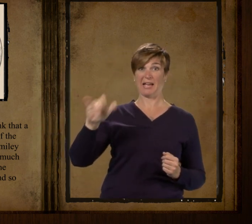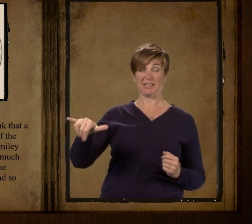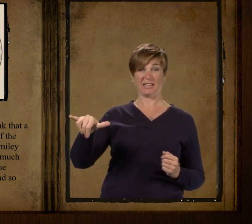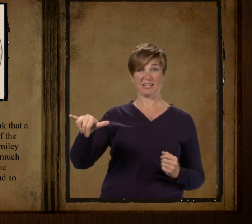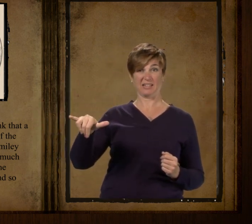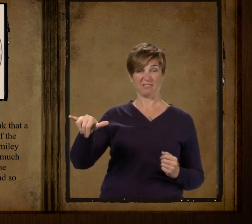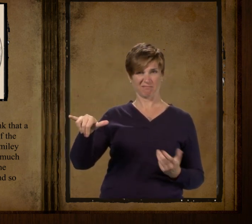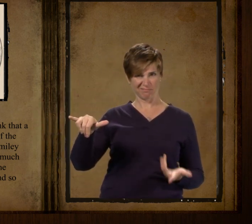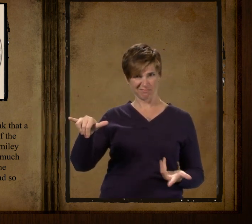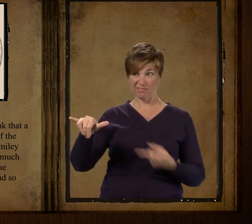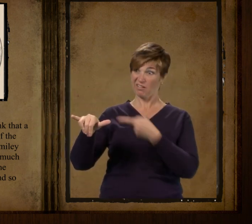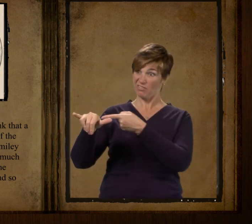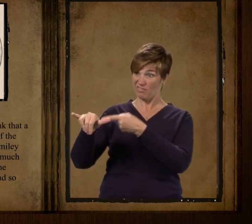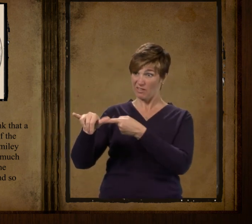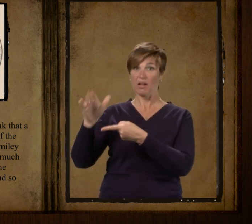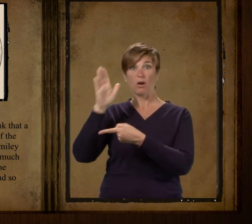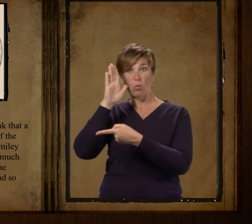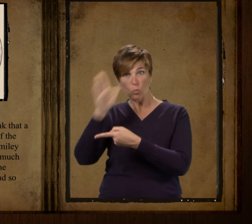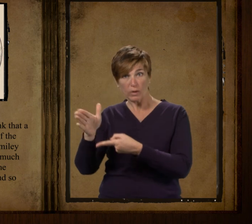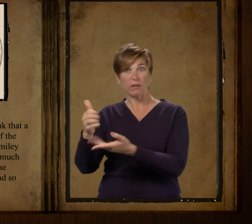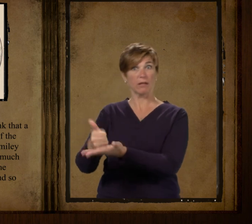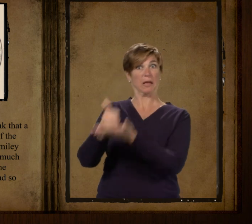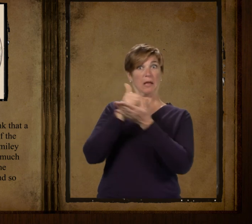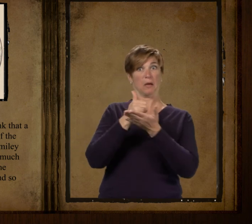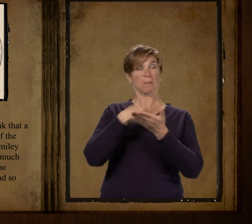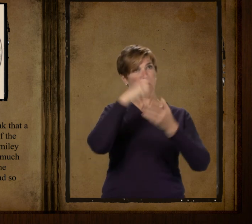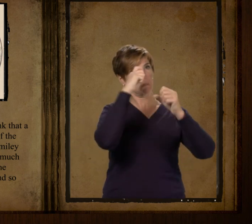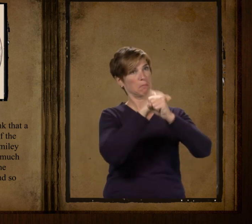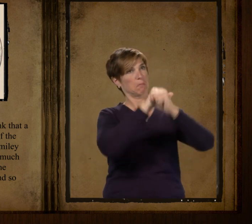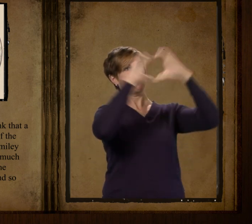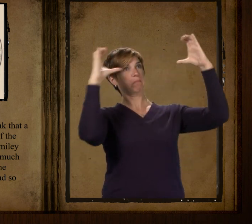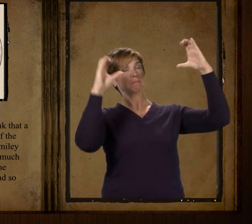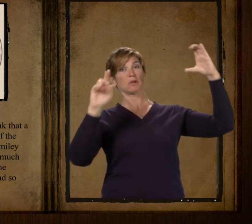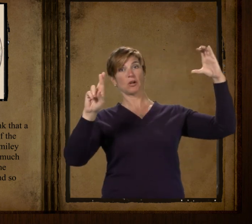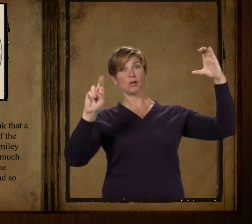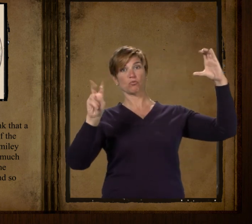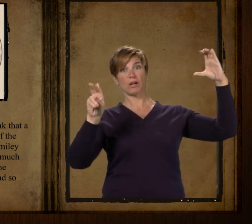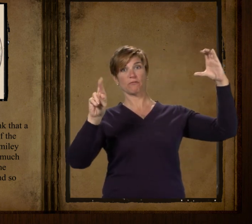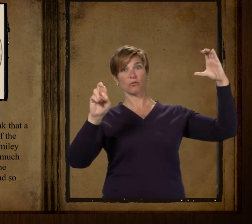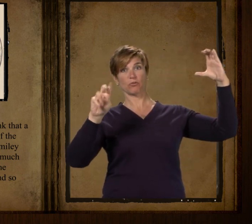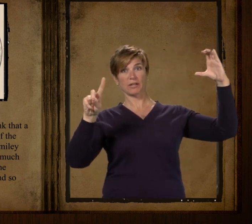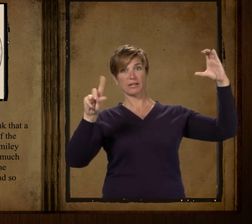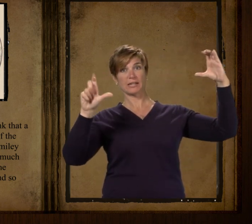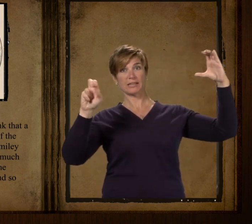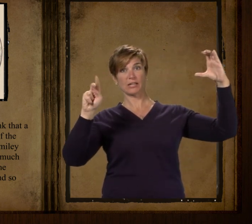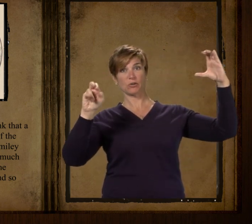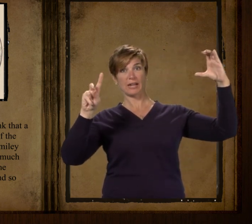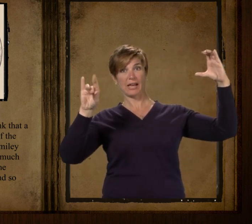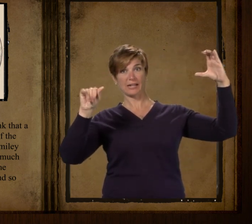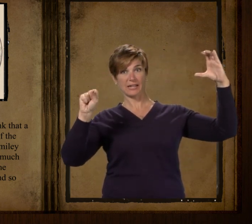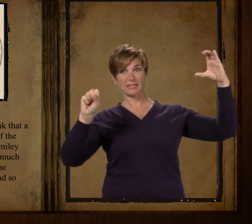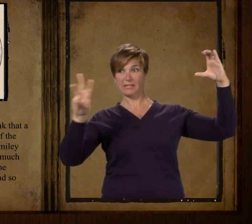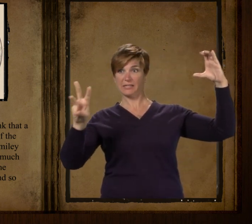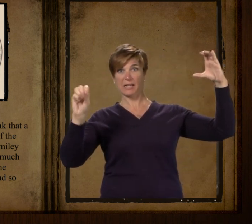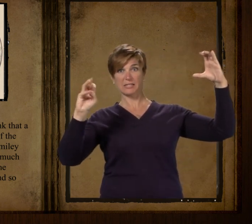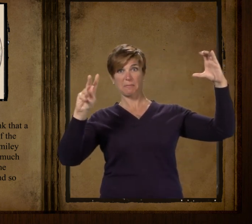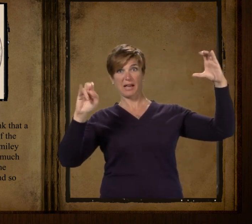vagabond Jim Smiley would be likely to afford me much information concerning the Reverend